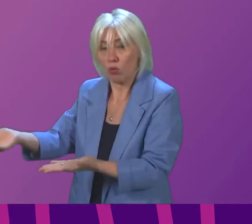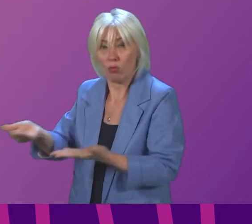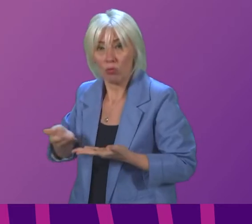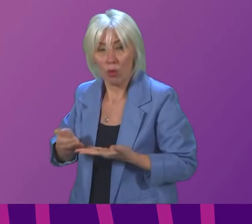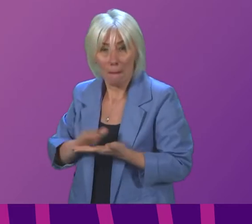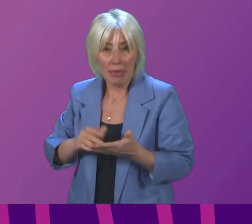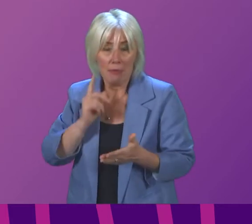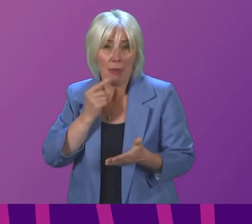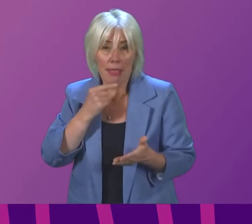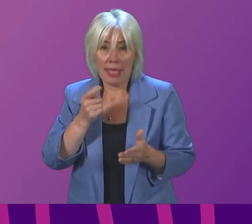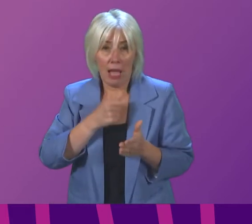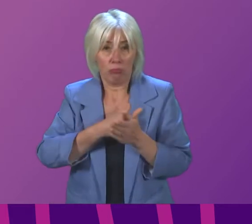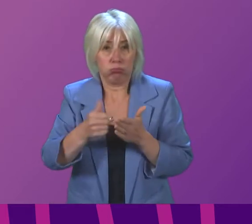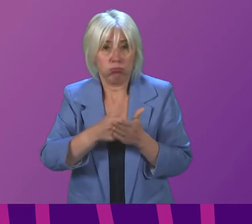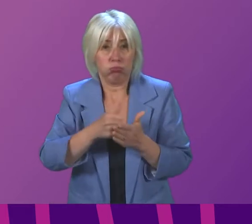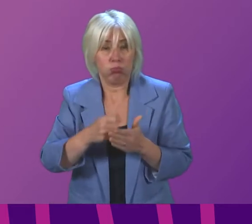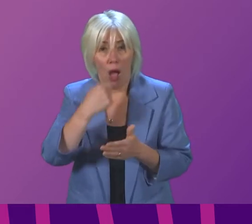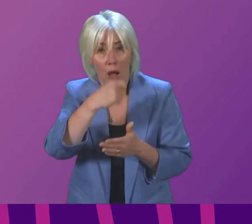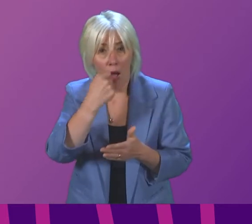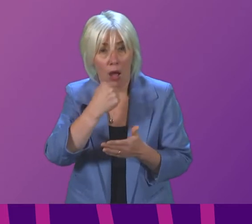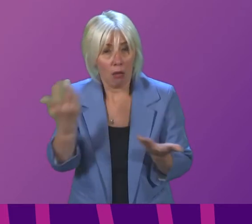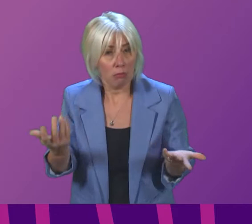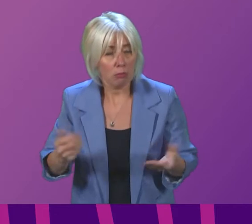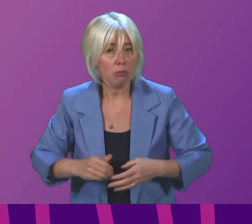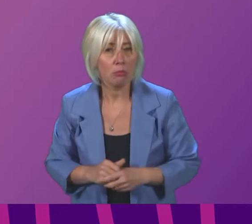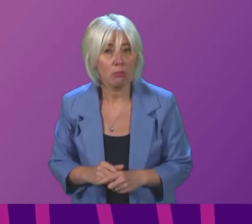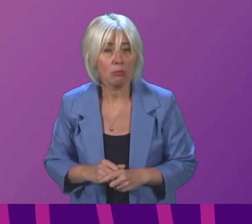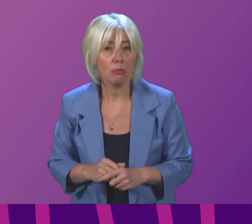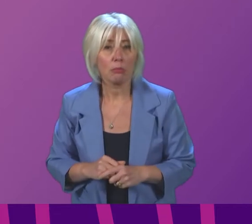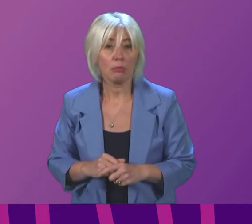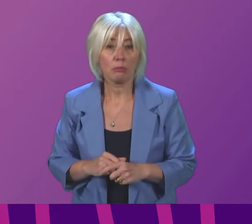lateral flow as frequently as we all need them to first minister